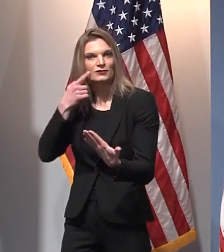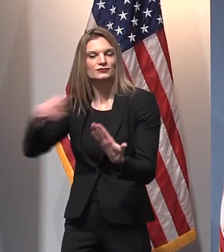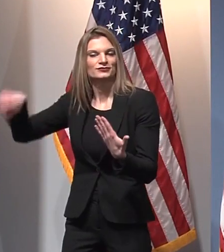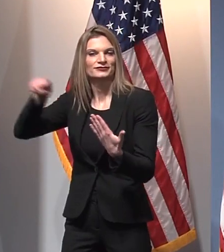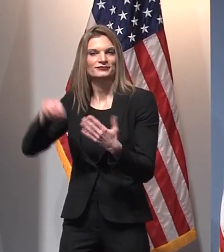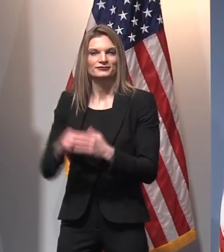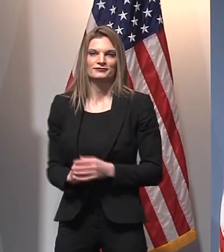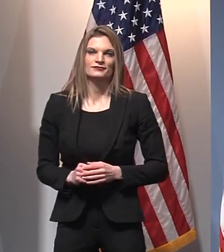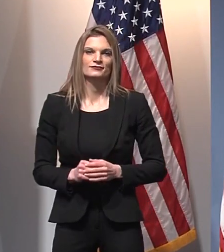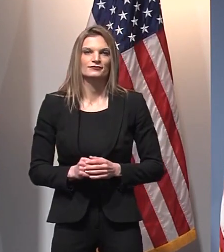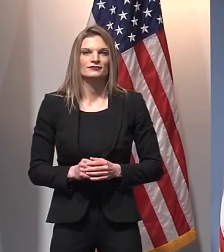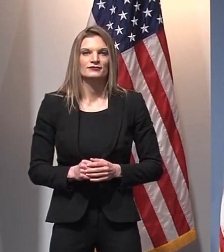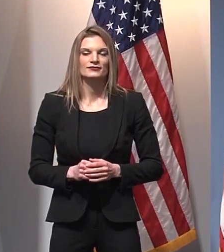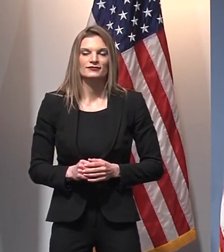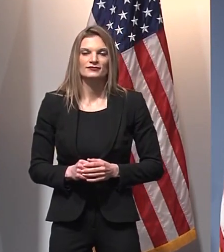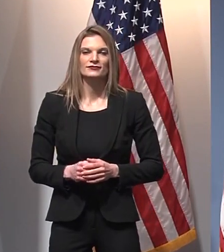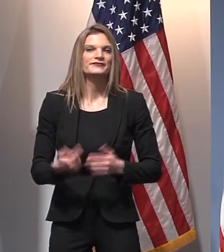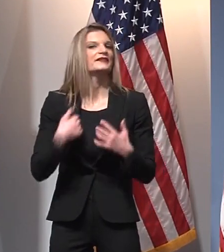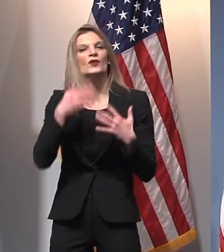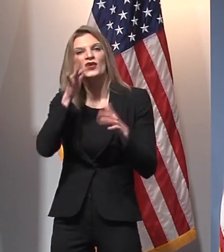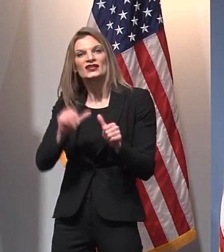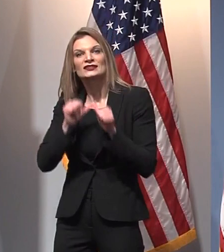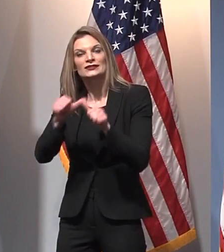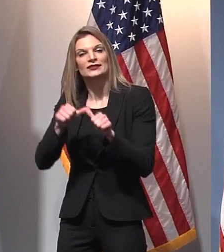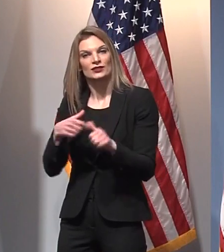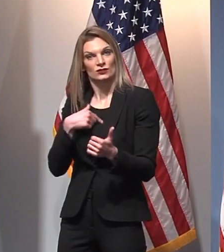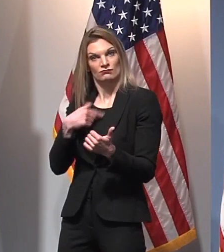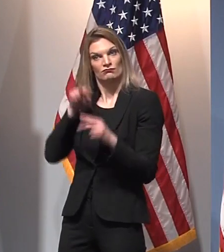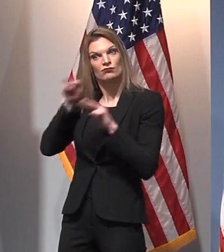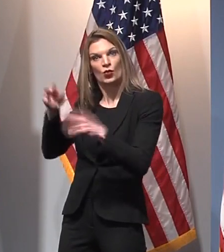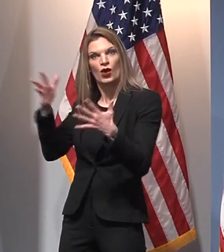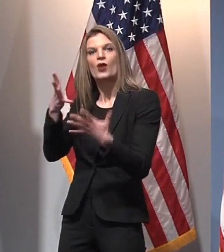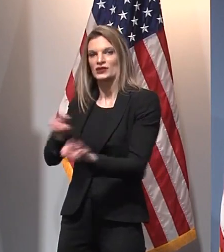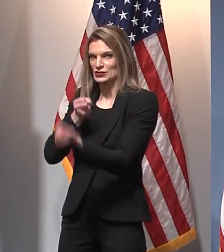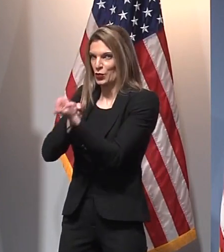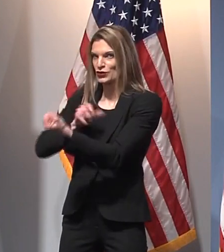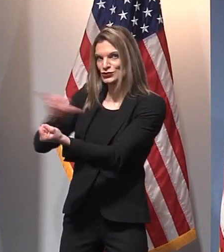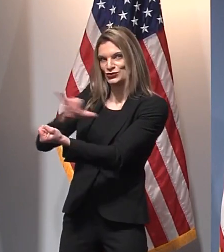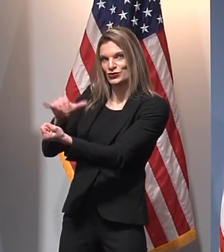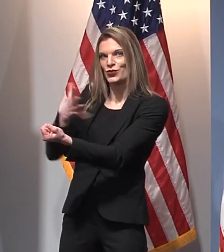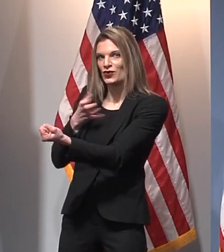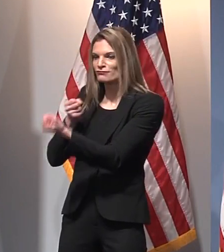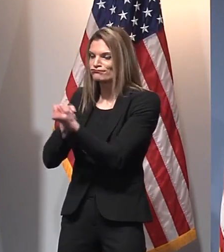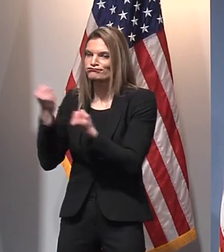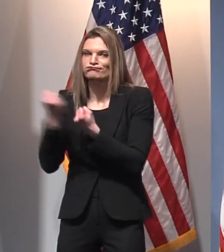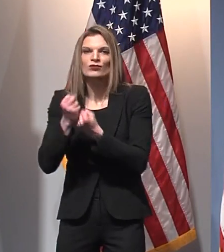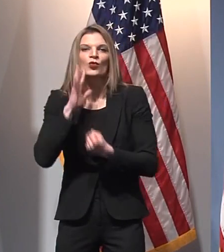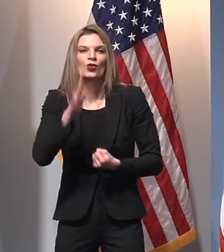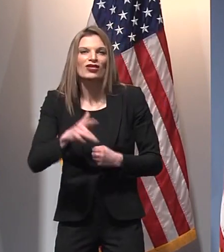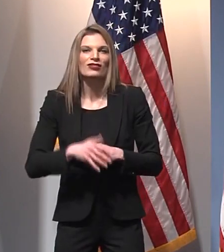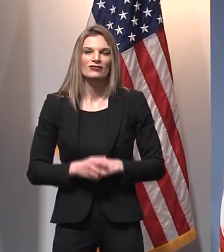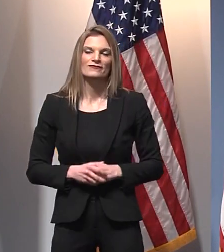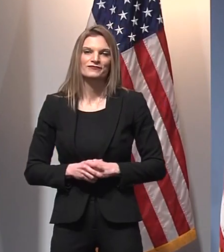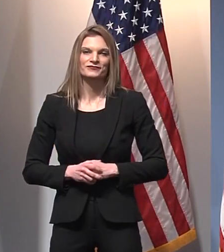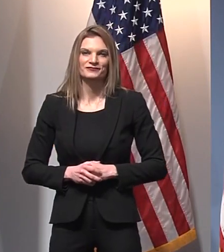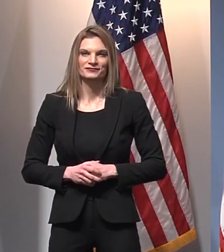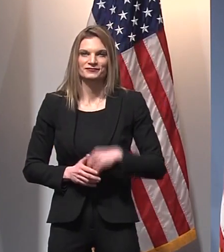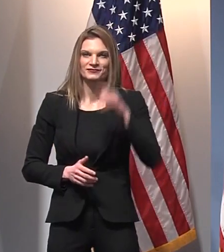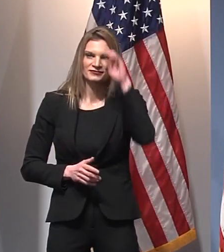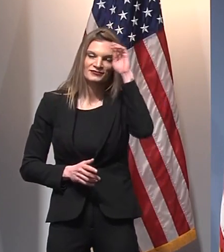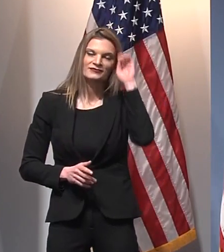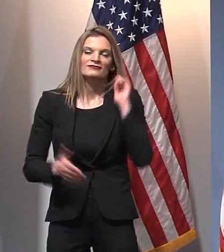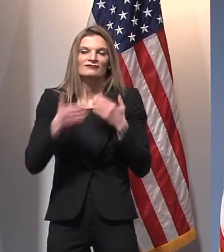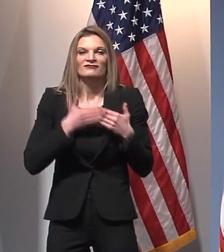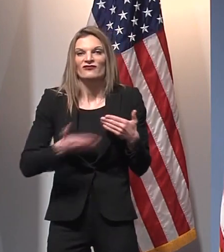so. And I will continue to make sure that they've got the support they need and resources that they deserve. Going forward, it's